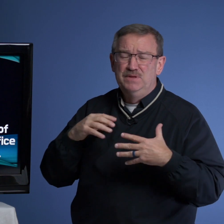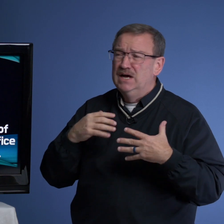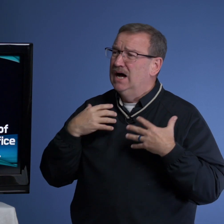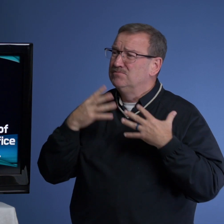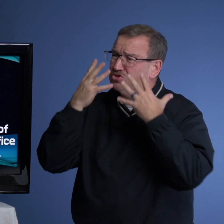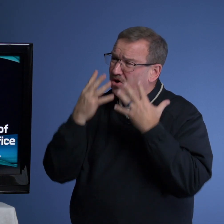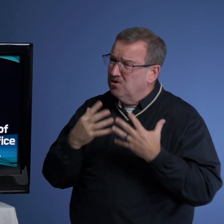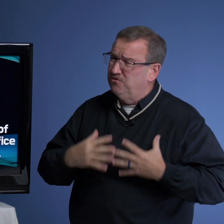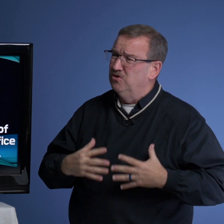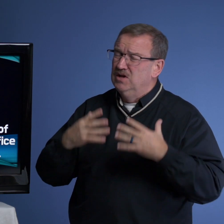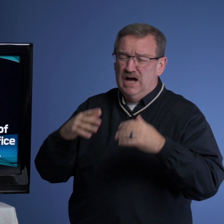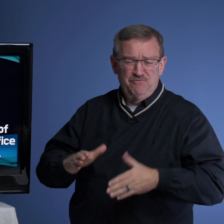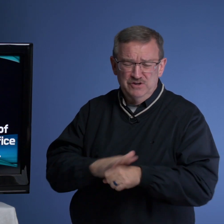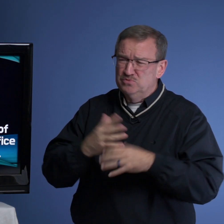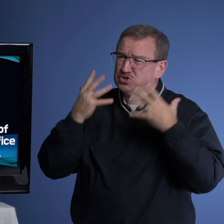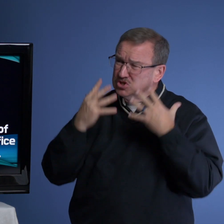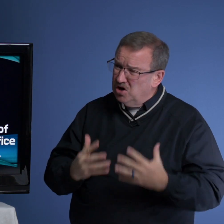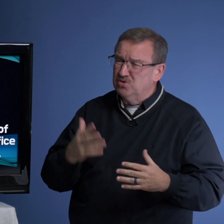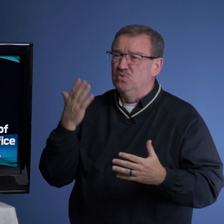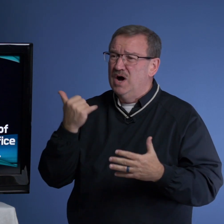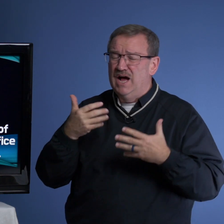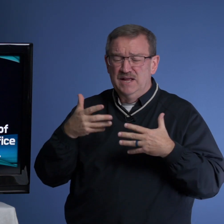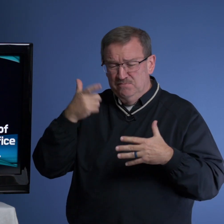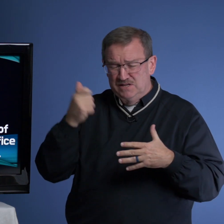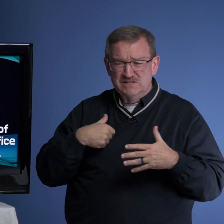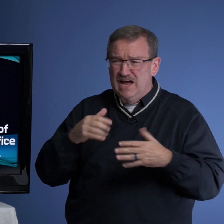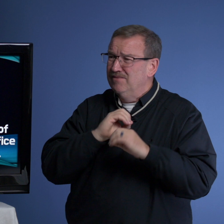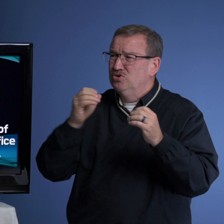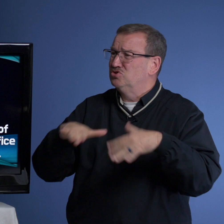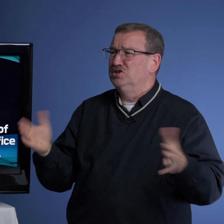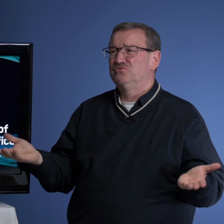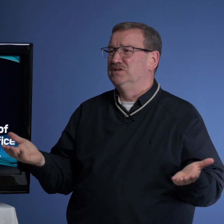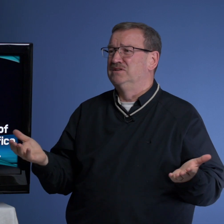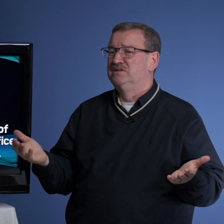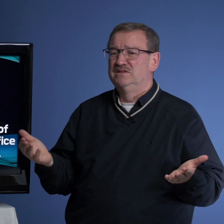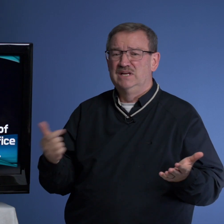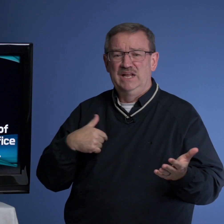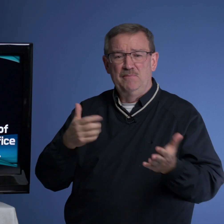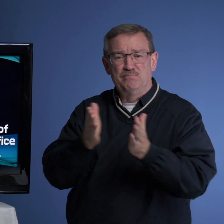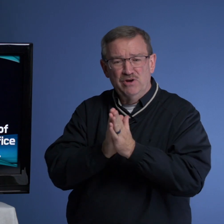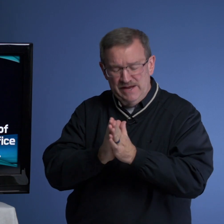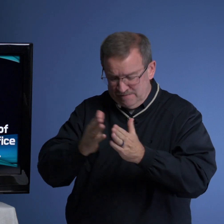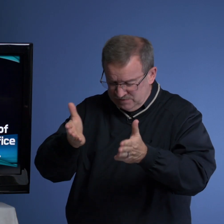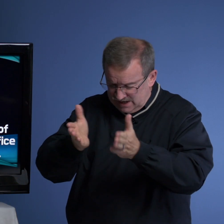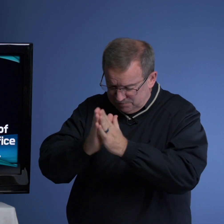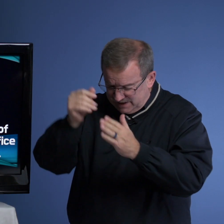sorrowful. I'm filled with sorrow. Why? Because I have no children. And I'm praying. And I'm begging